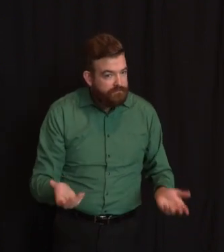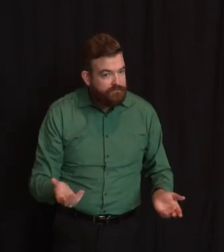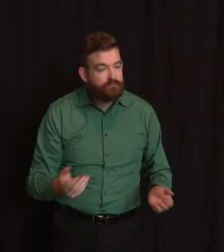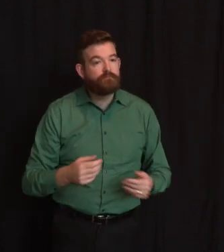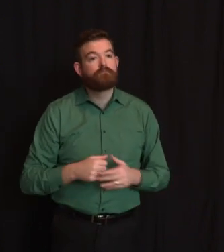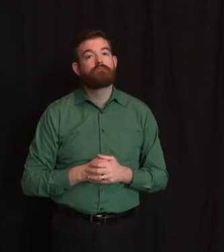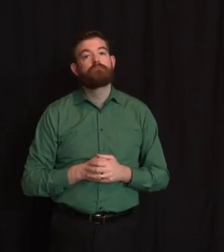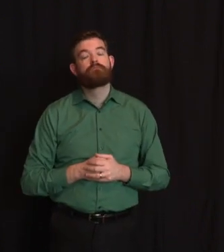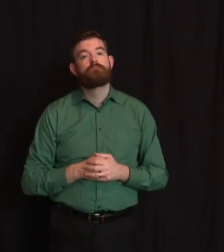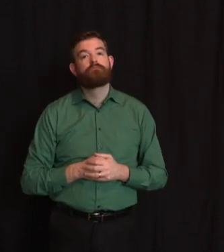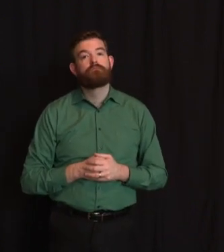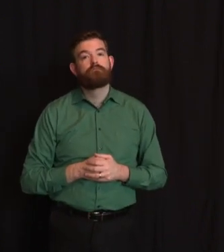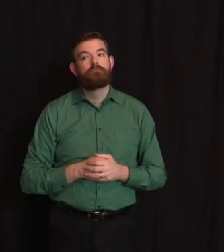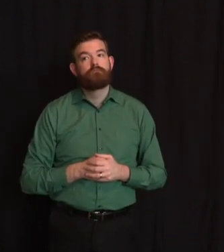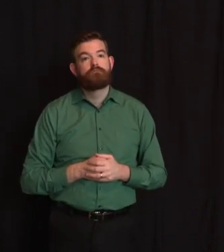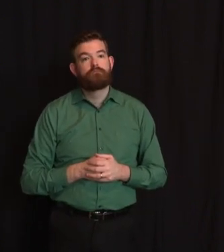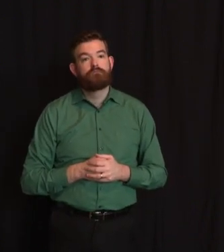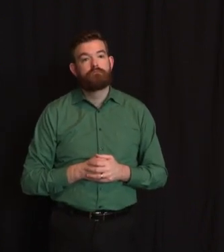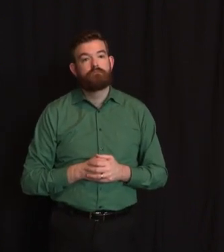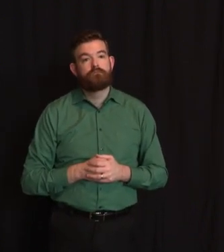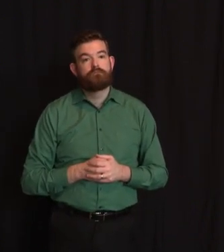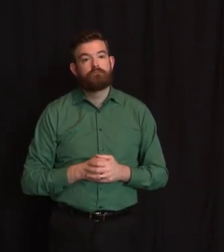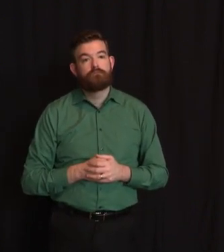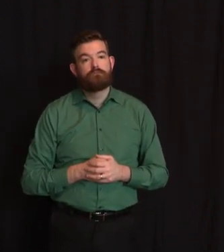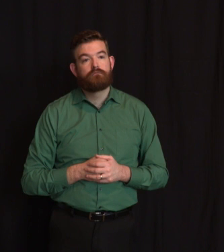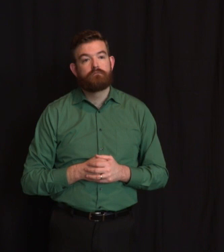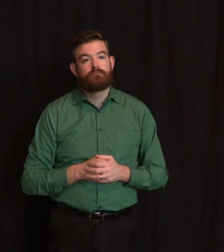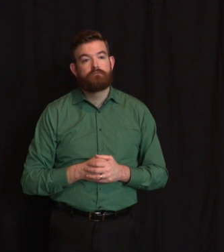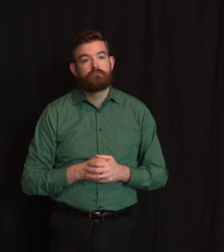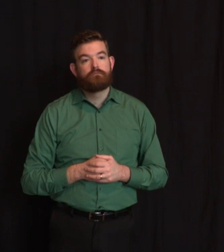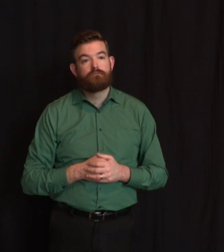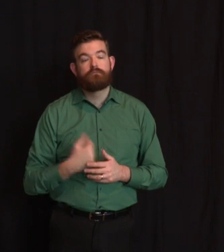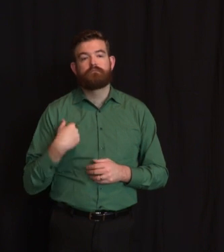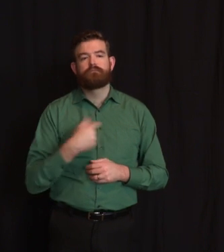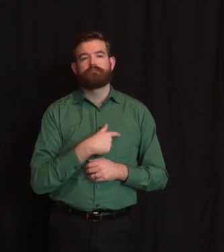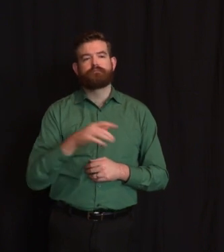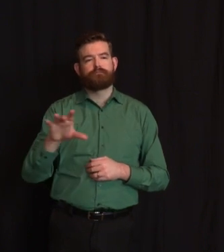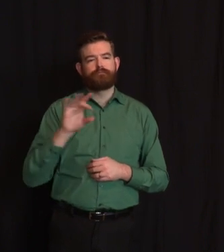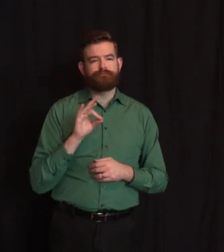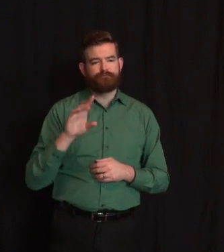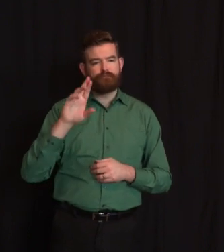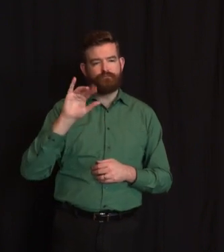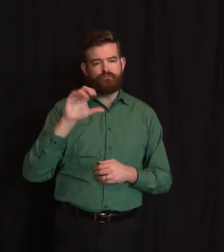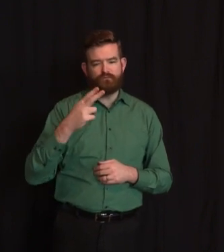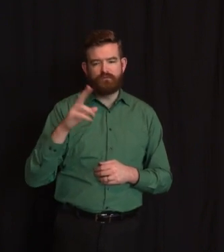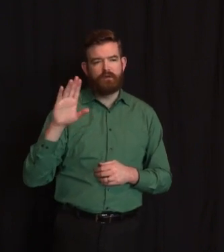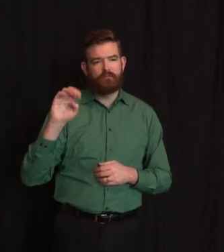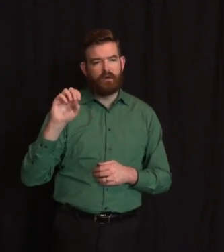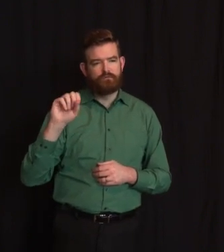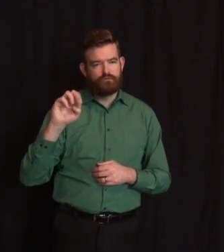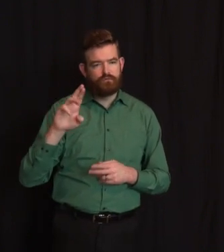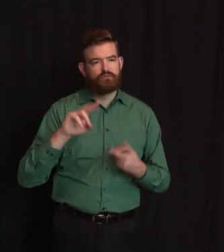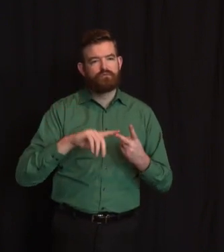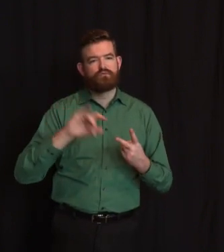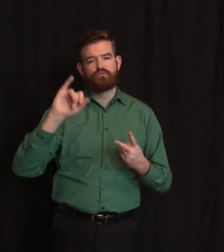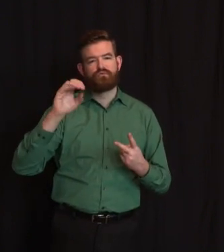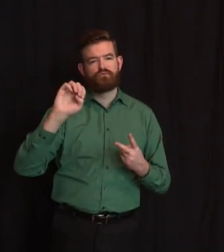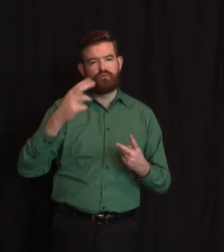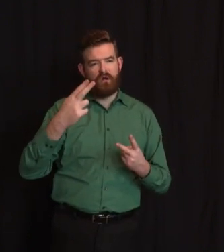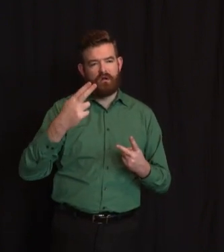We couldn't have a better person alongside Jay Johnson, who's equally extraordinarily talented. And then thirdly, cooperation with the White House. So it's got